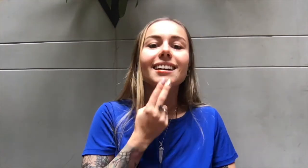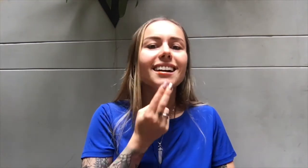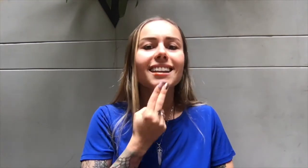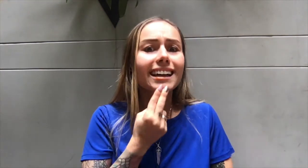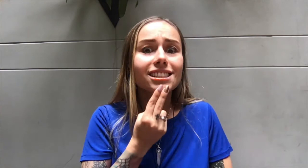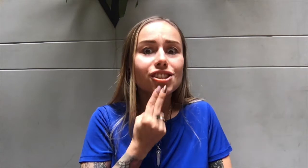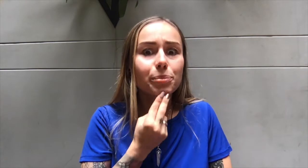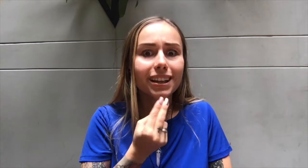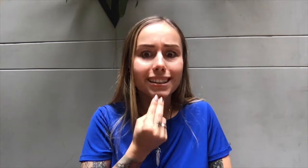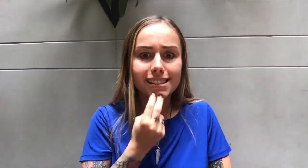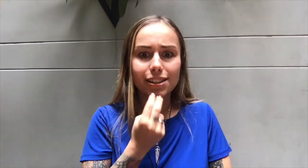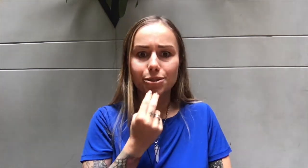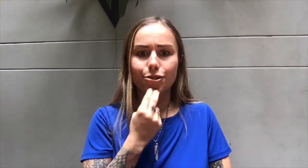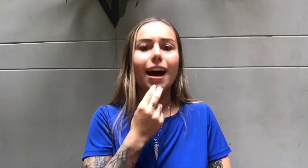Clients should be easy to attract.